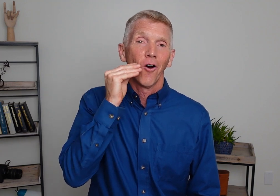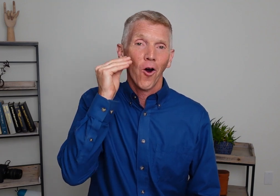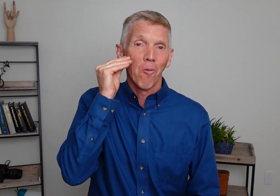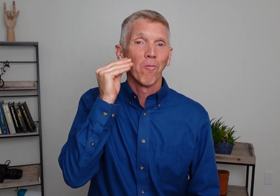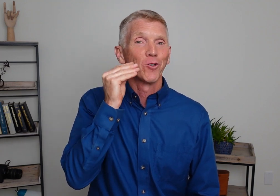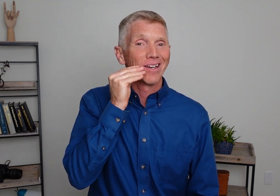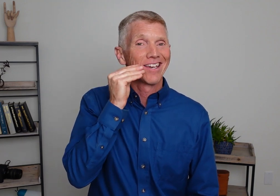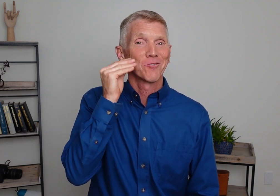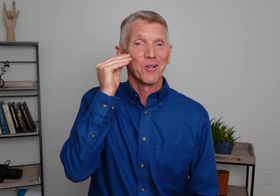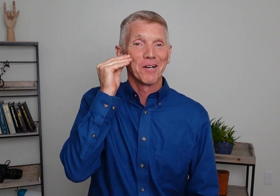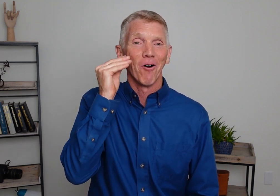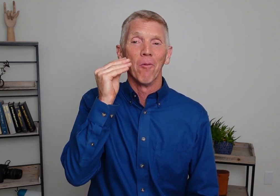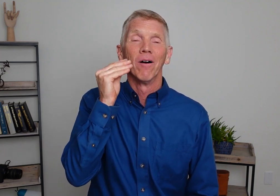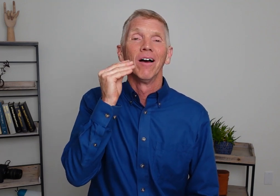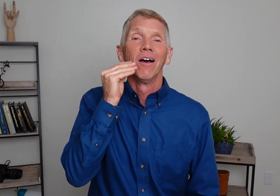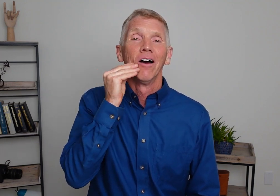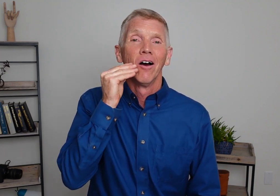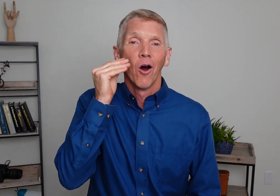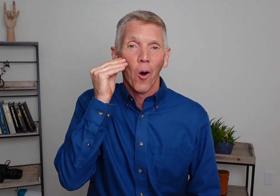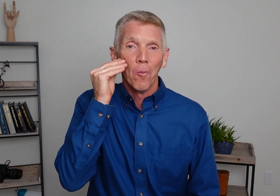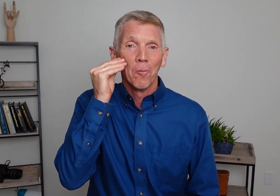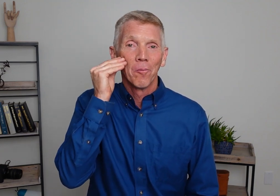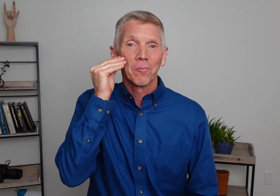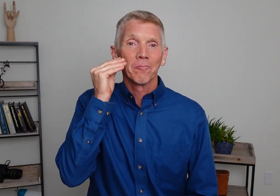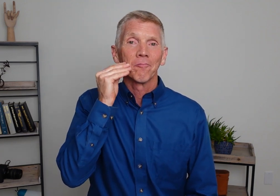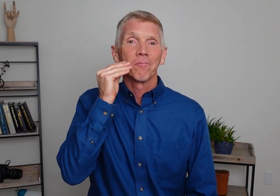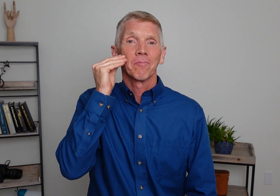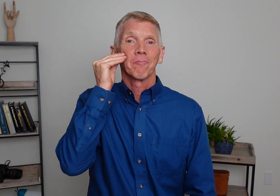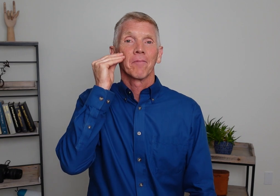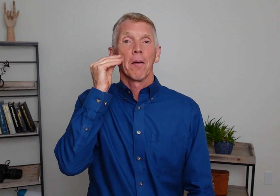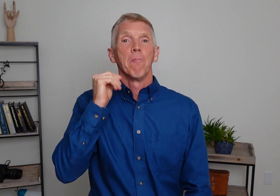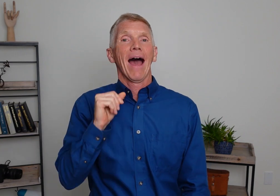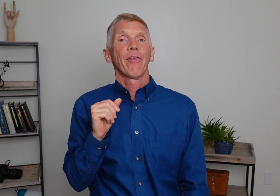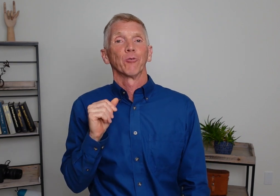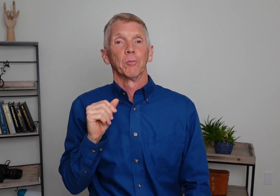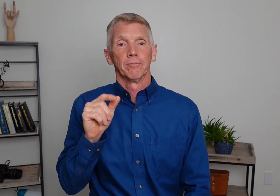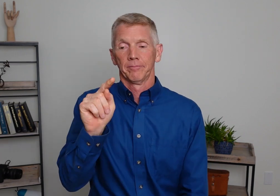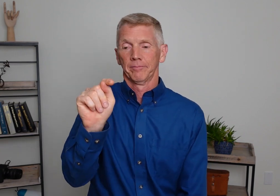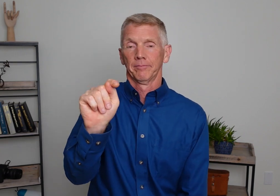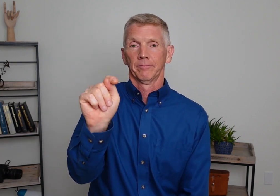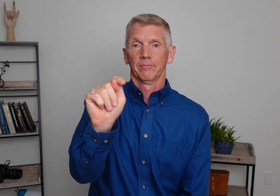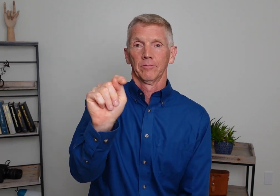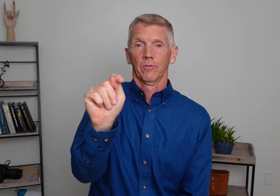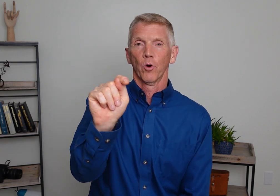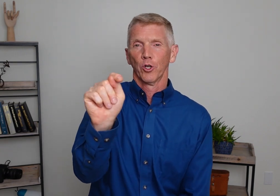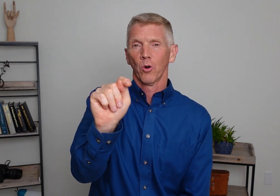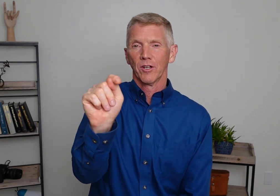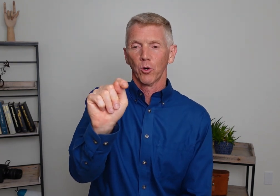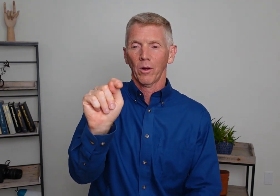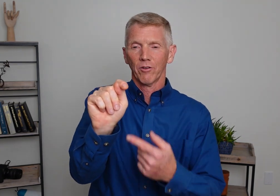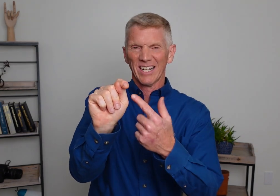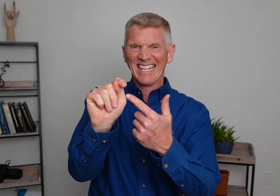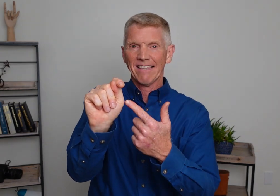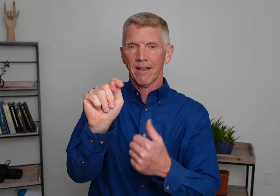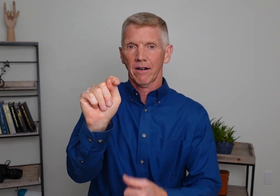Home. Hopefully you get a kiss when you come home. Home. Bathroom. Or to go to the toilet. There's a T there.